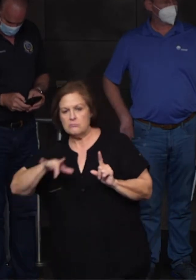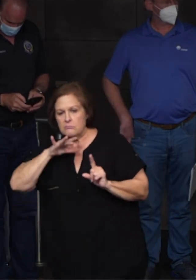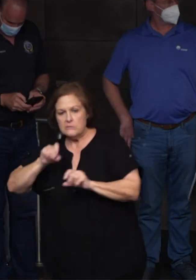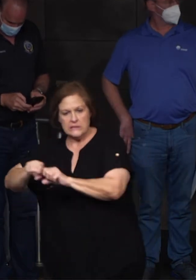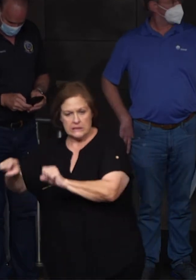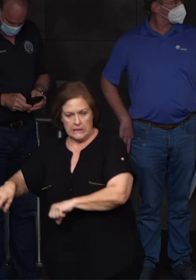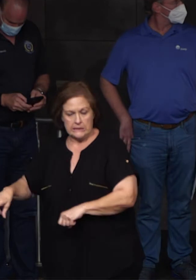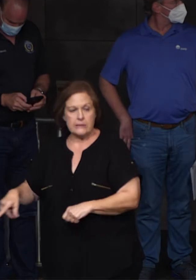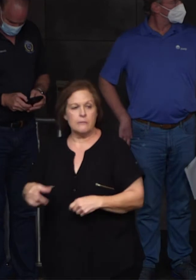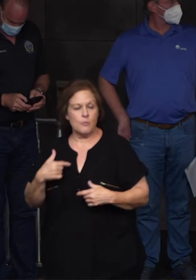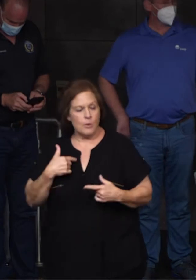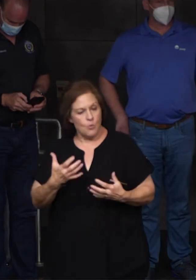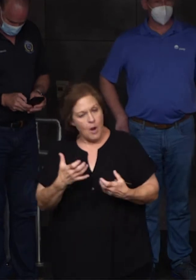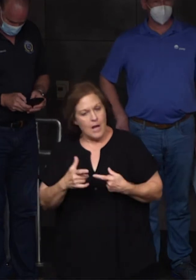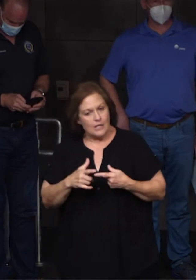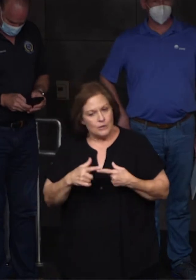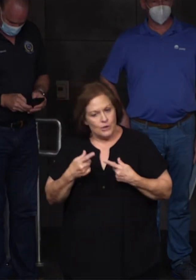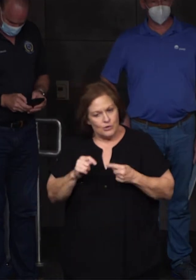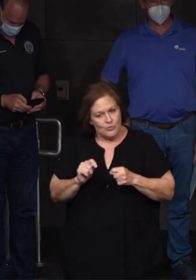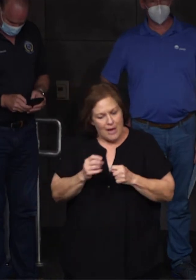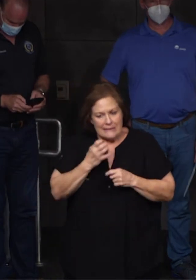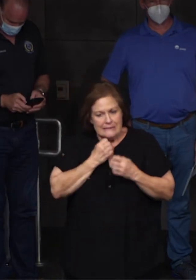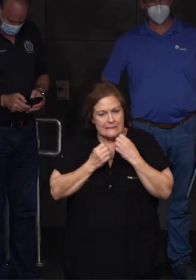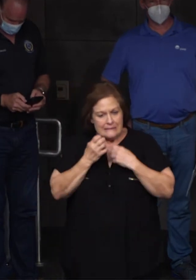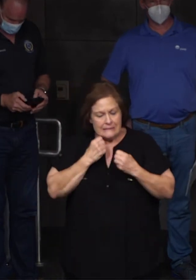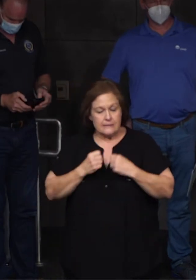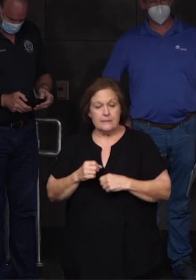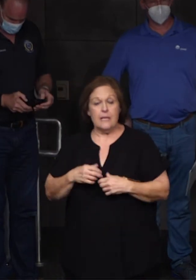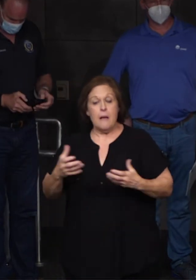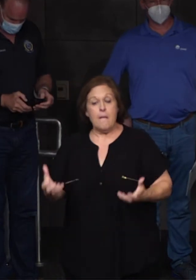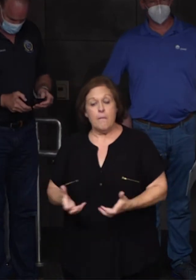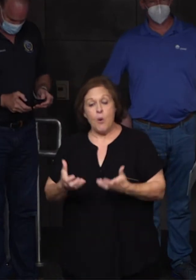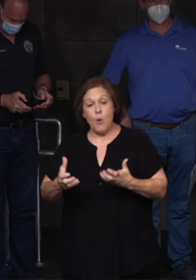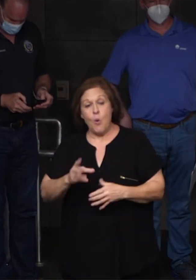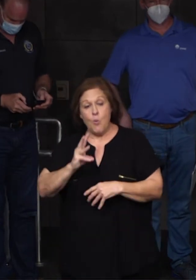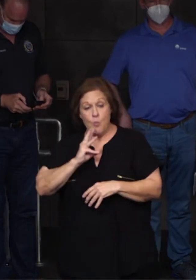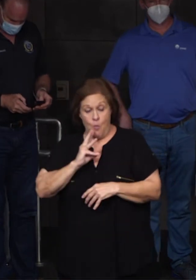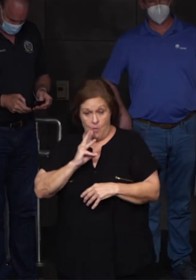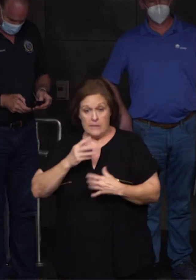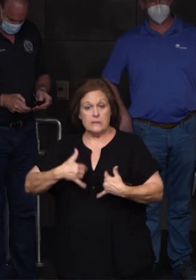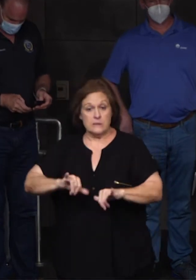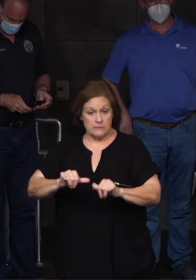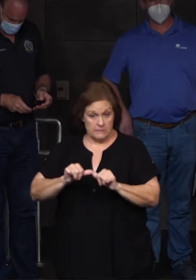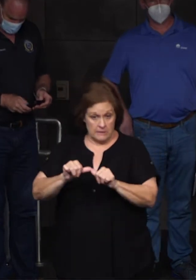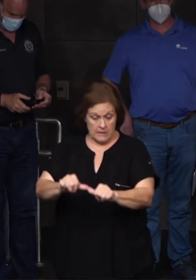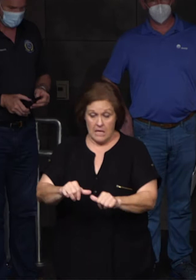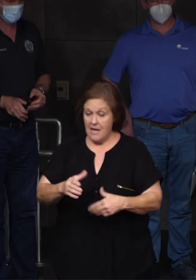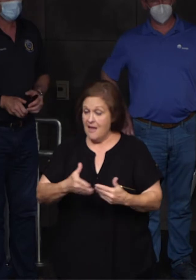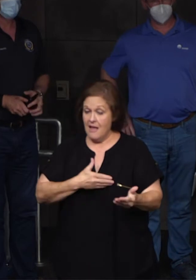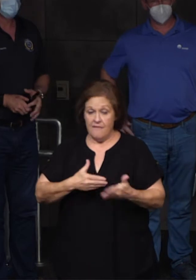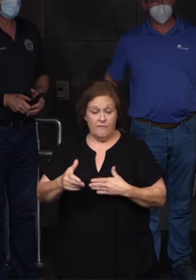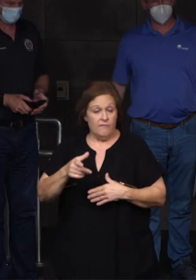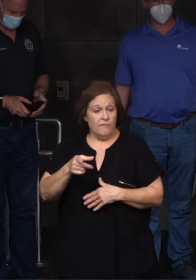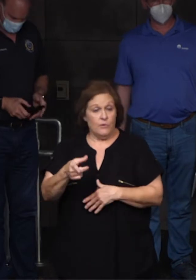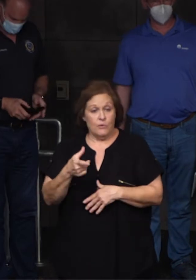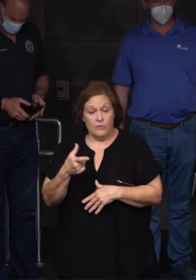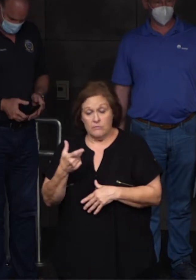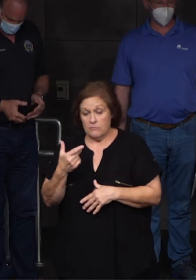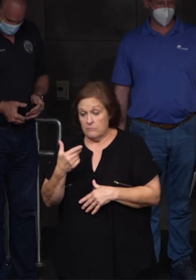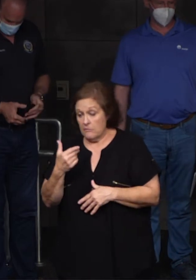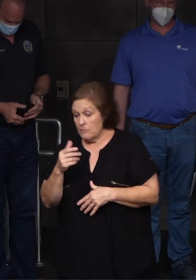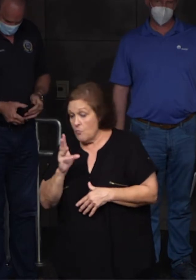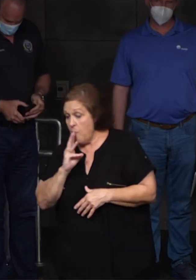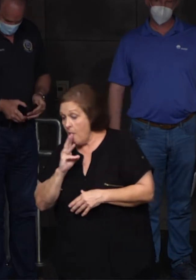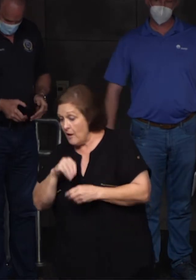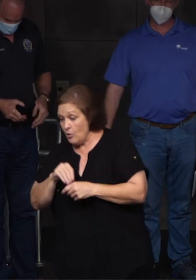minimize the amount of backups we have. The boil water advisory is still in effect. Even if you have water